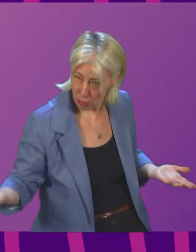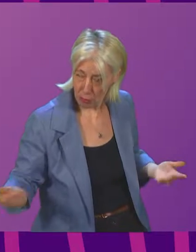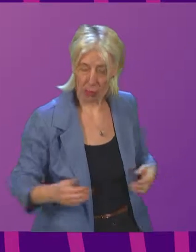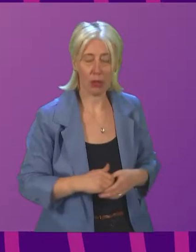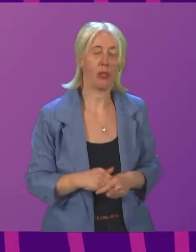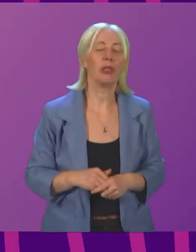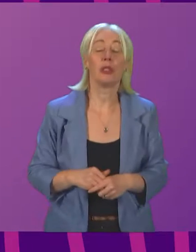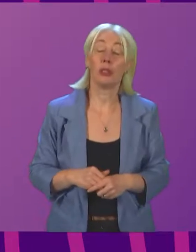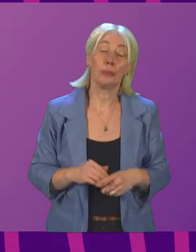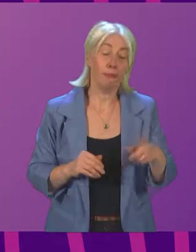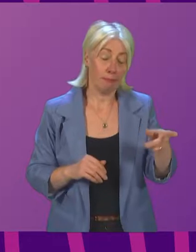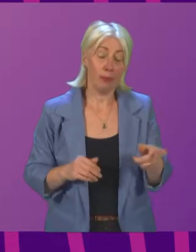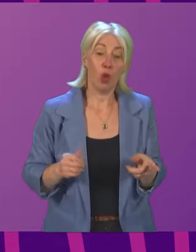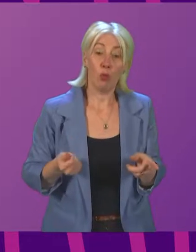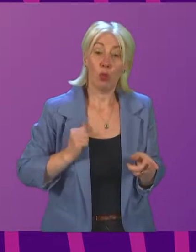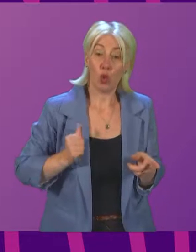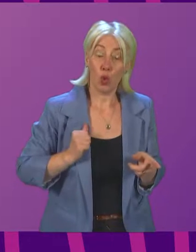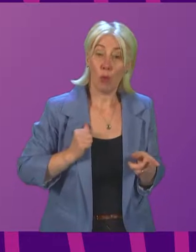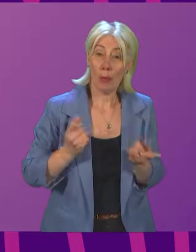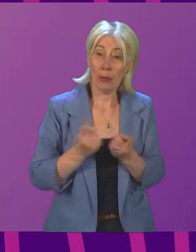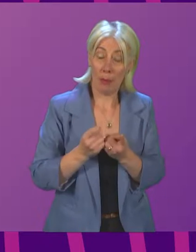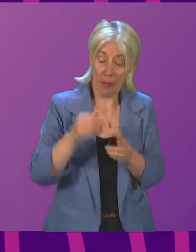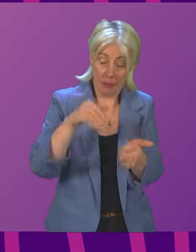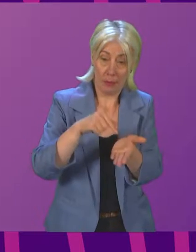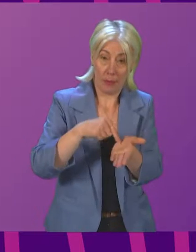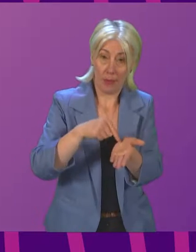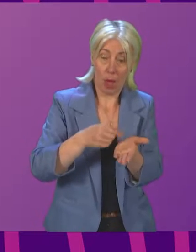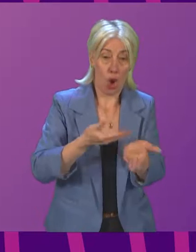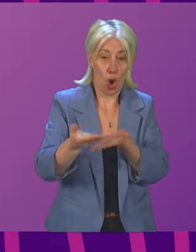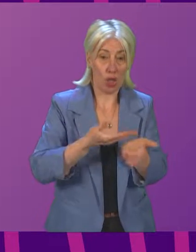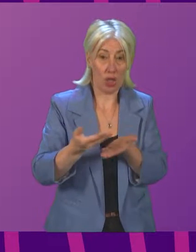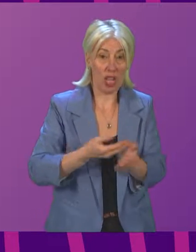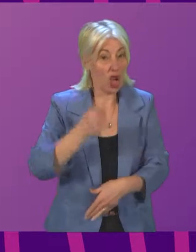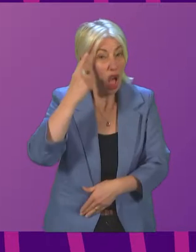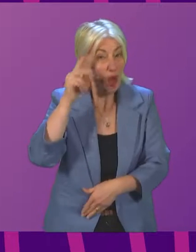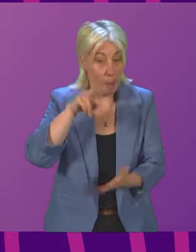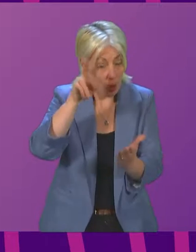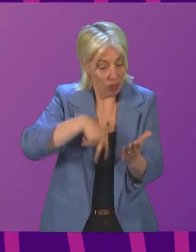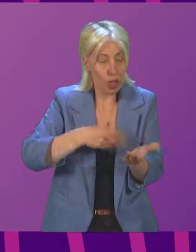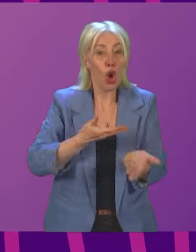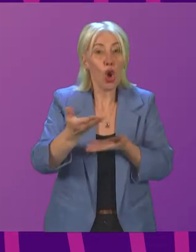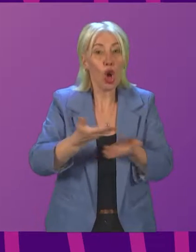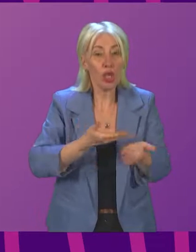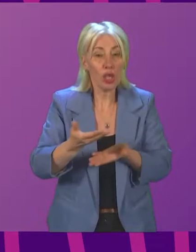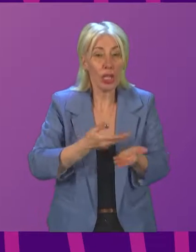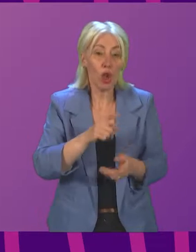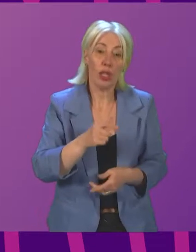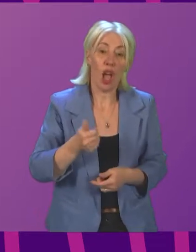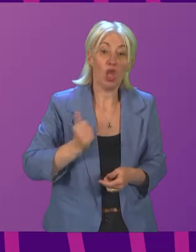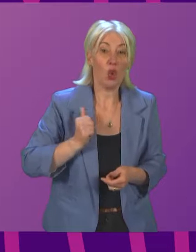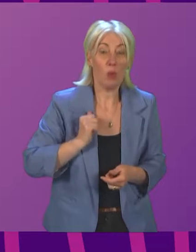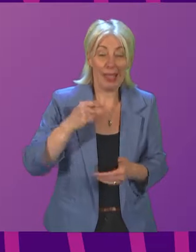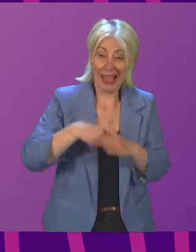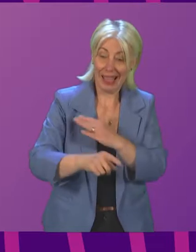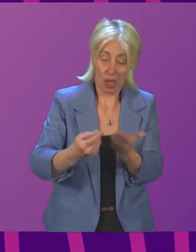Well, the Member says he presumes something is in the consultation. I would have hoped he would have read the consultation before he actually – well, he presumes it in the consultation, so